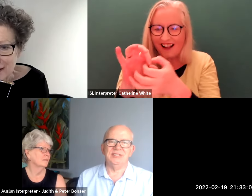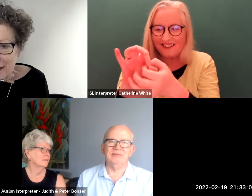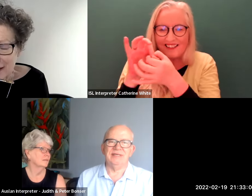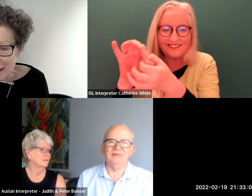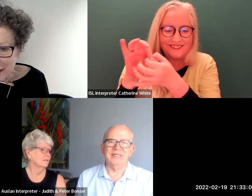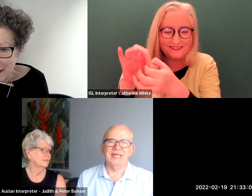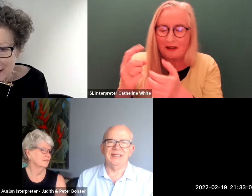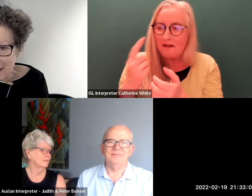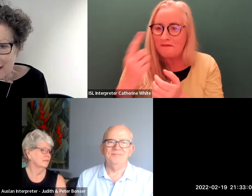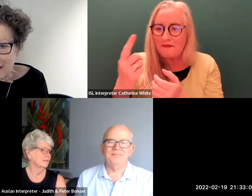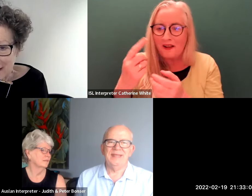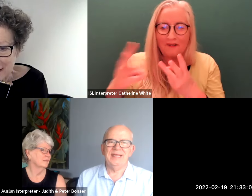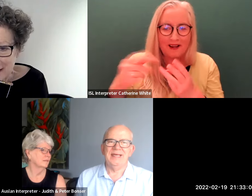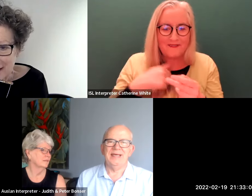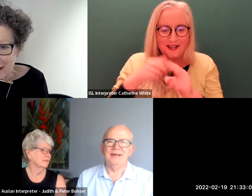see each other whenever we can